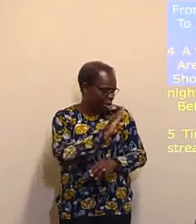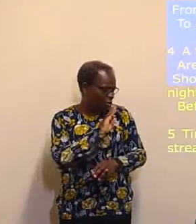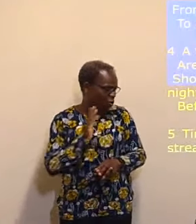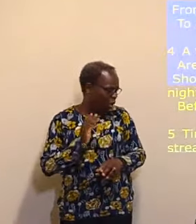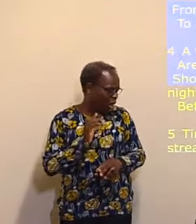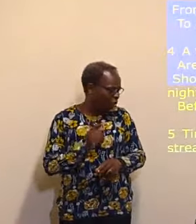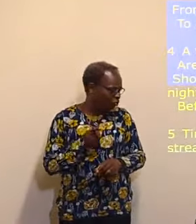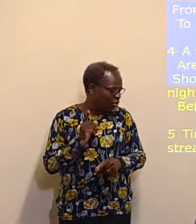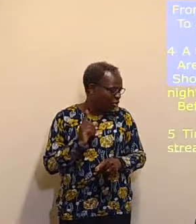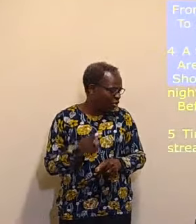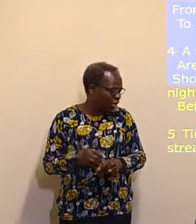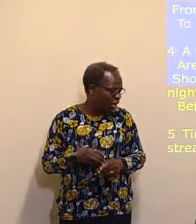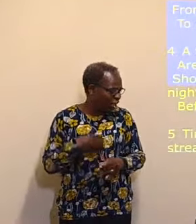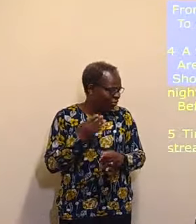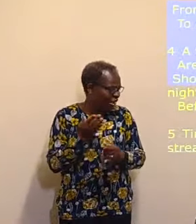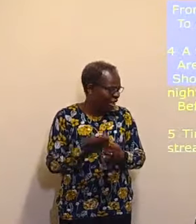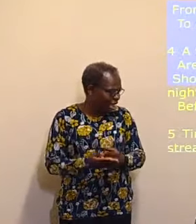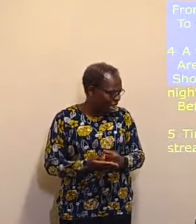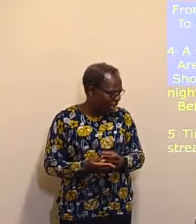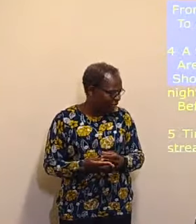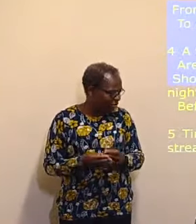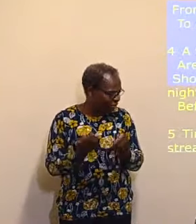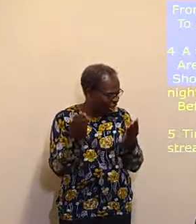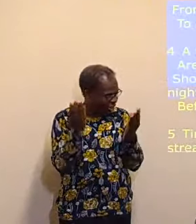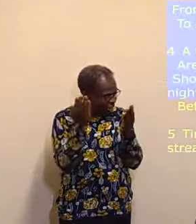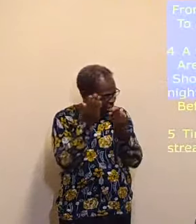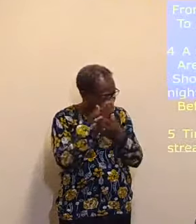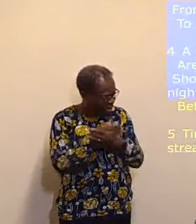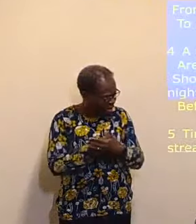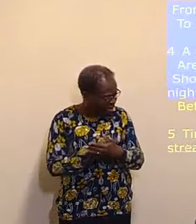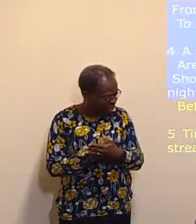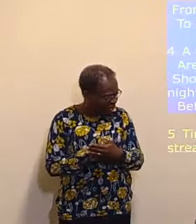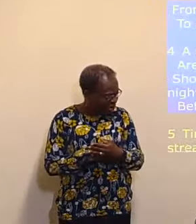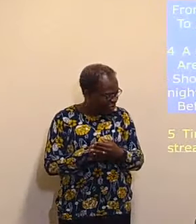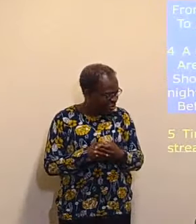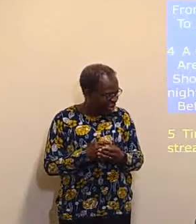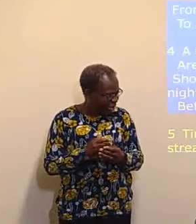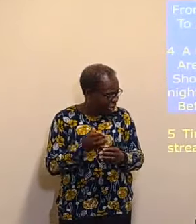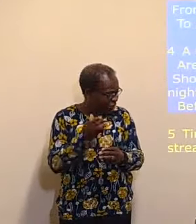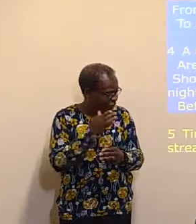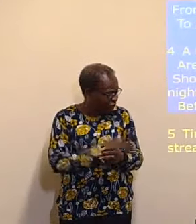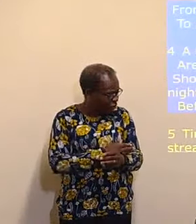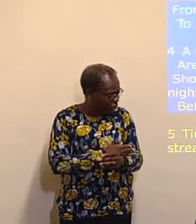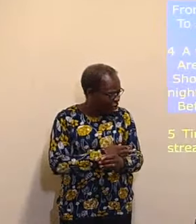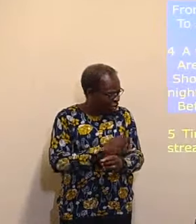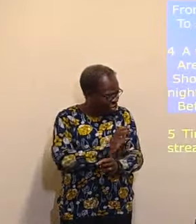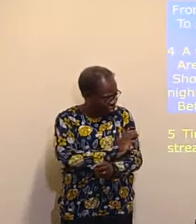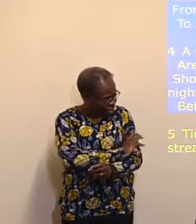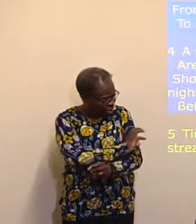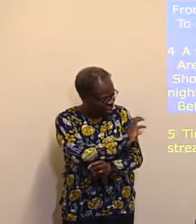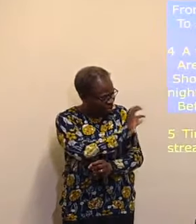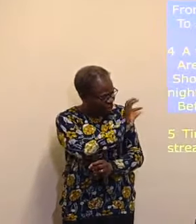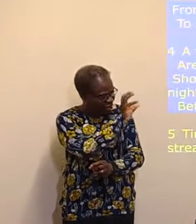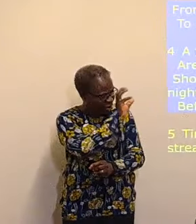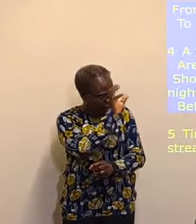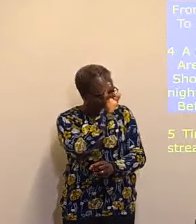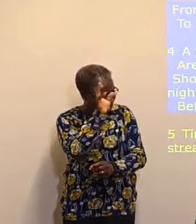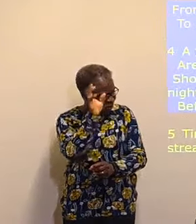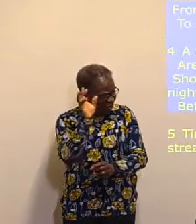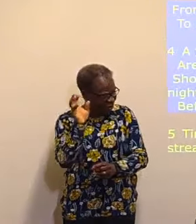watch that ends the night Before the rising